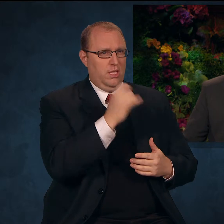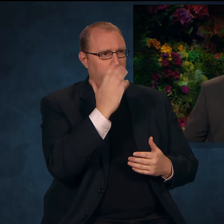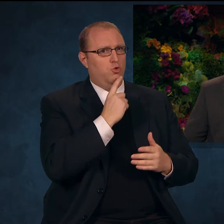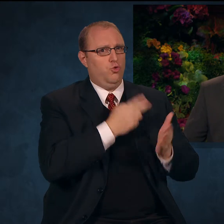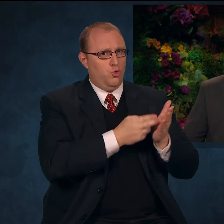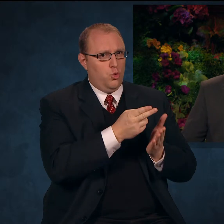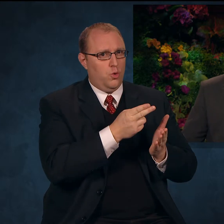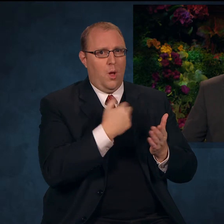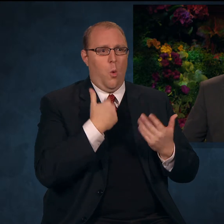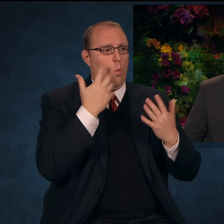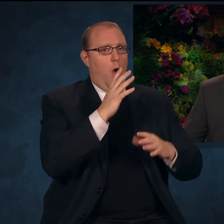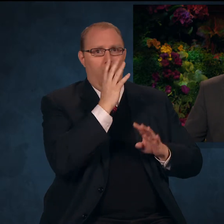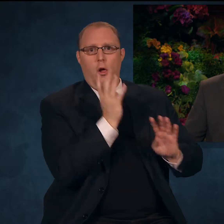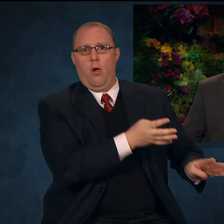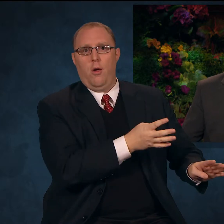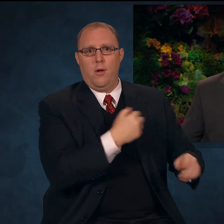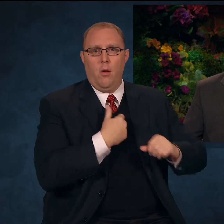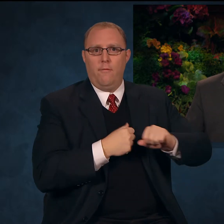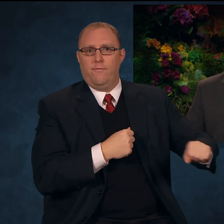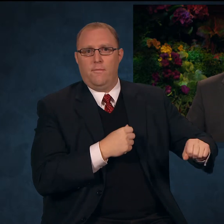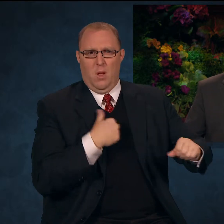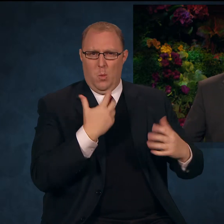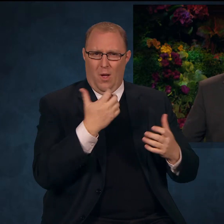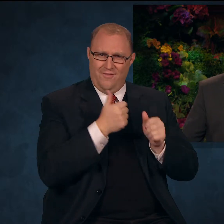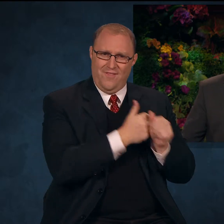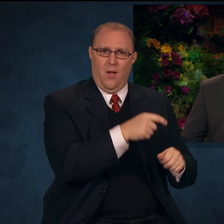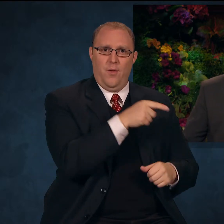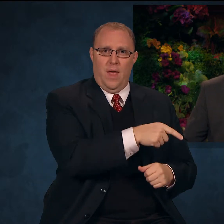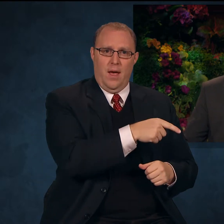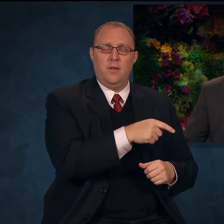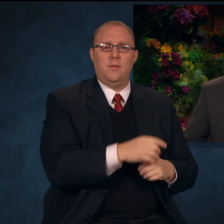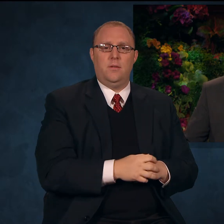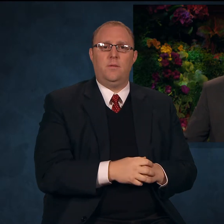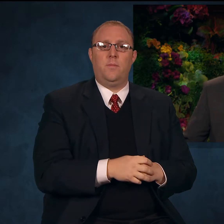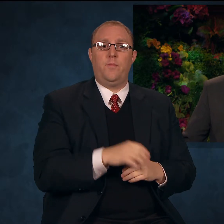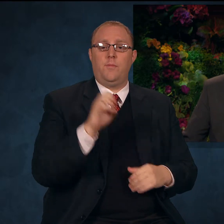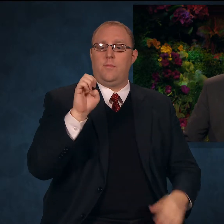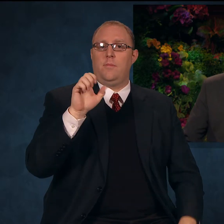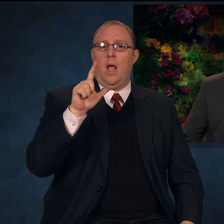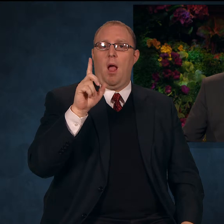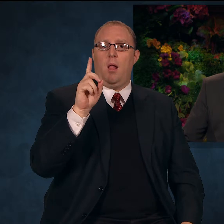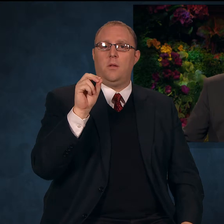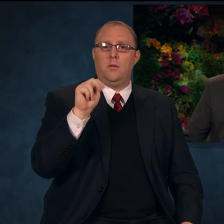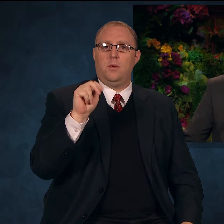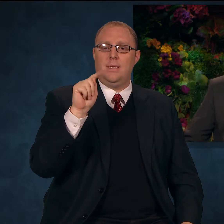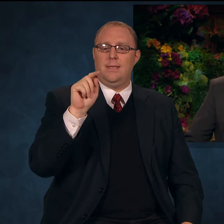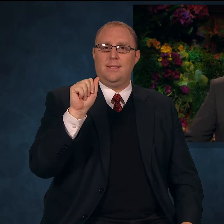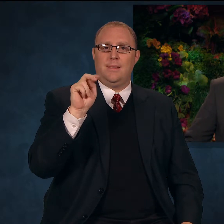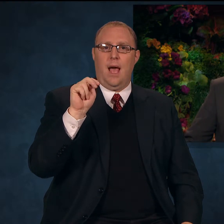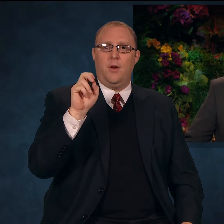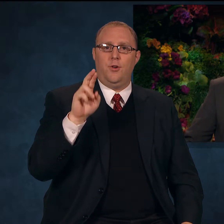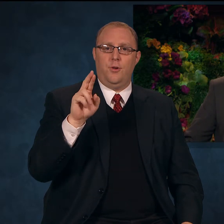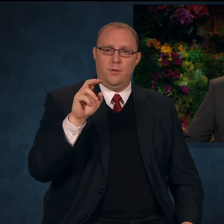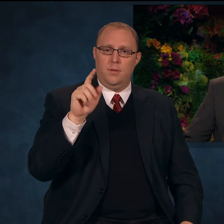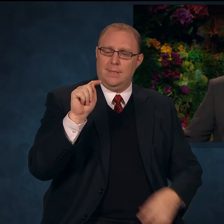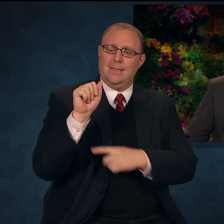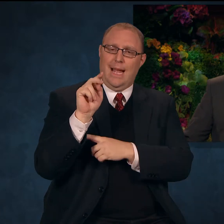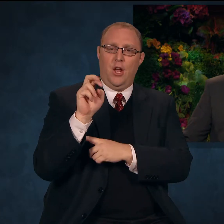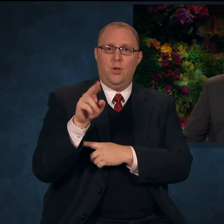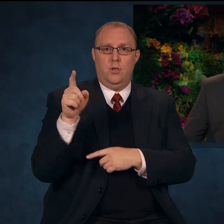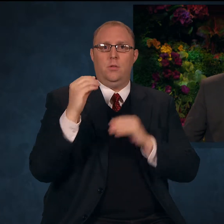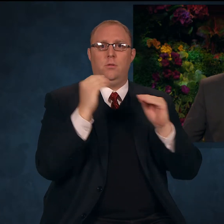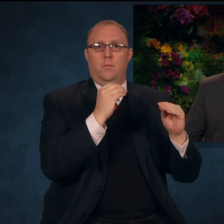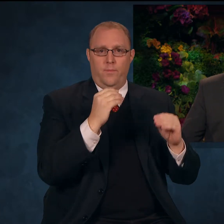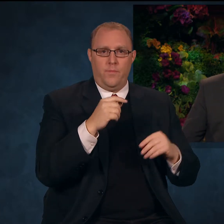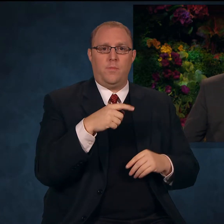in a questionable current, a potential riptide. As Inelton Tanner taught, I learned how much wiser and better it